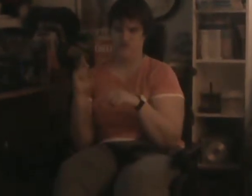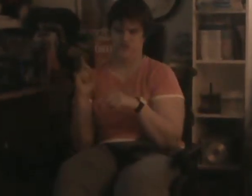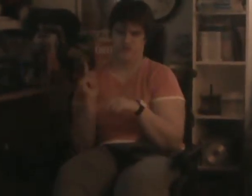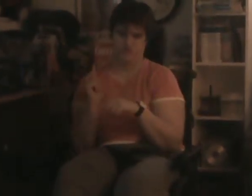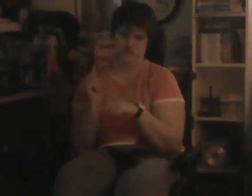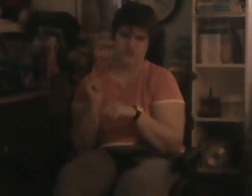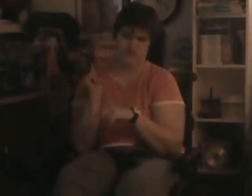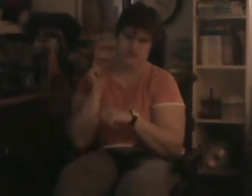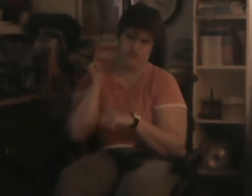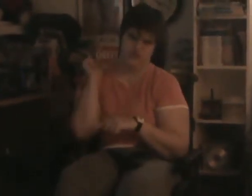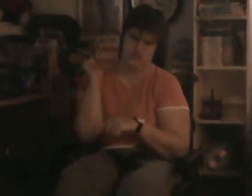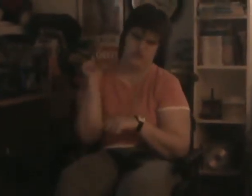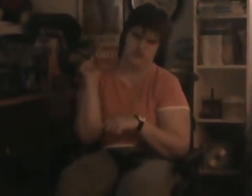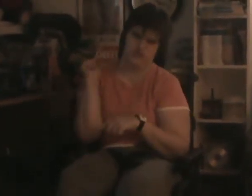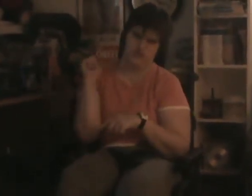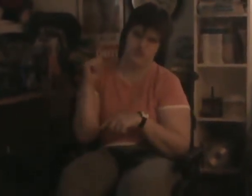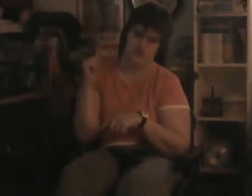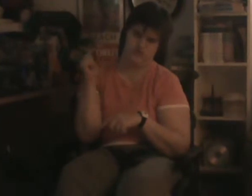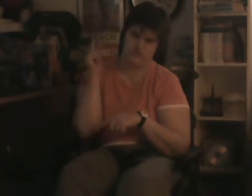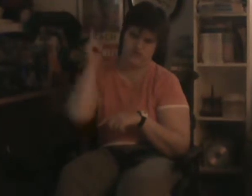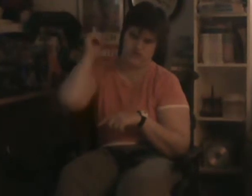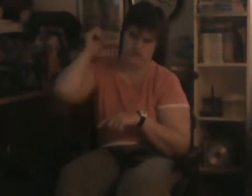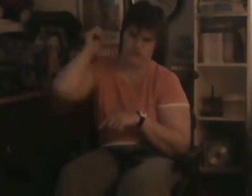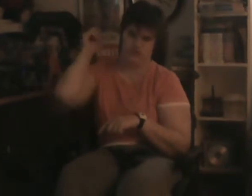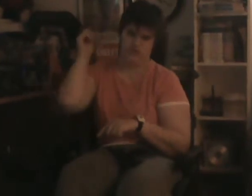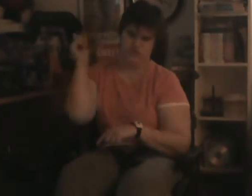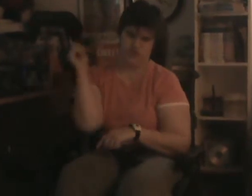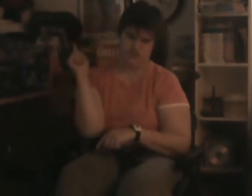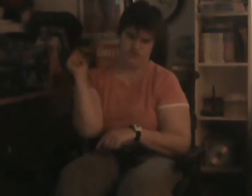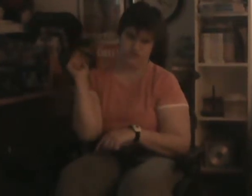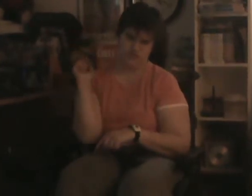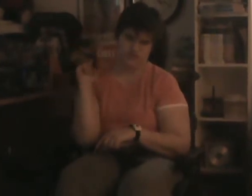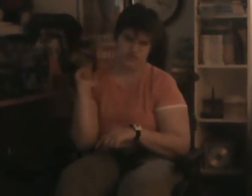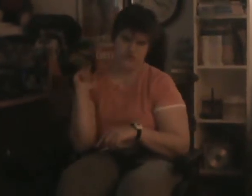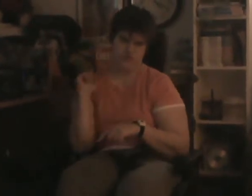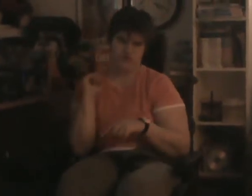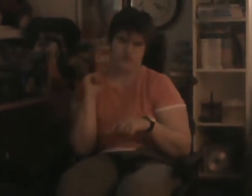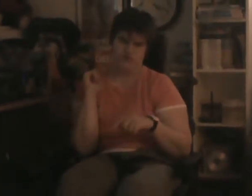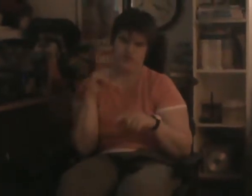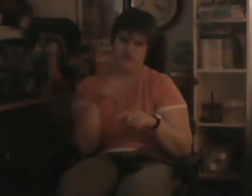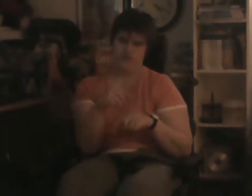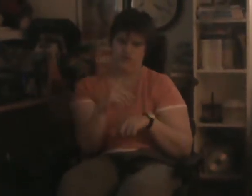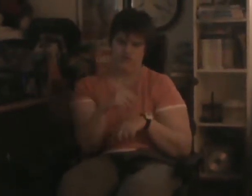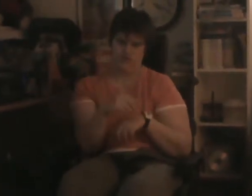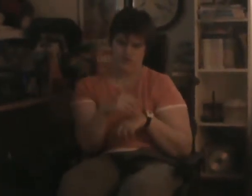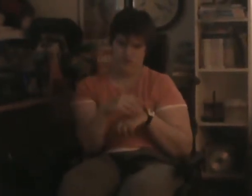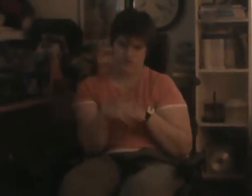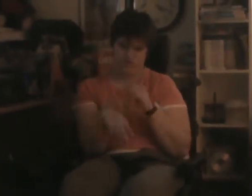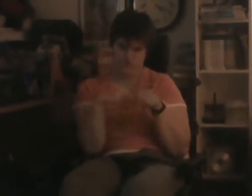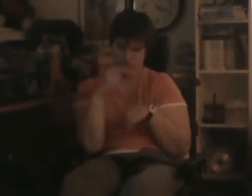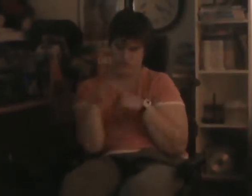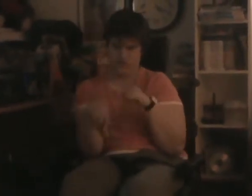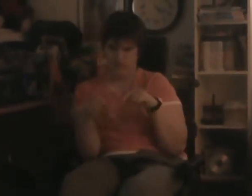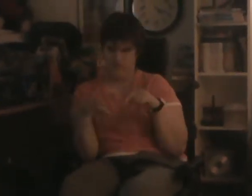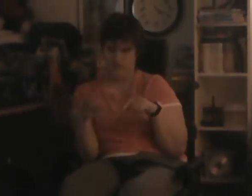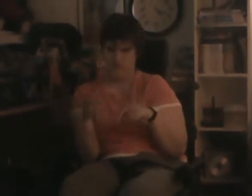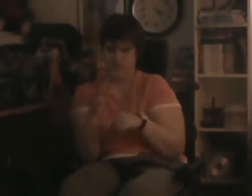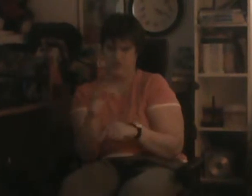A man of my mind. I wanna make your world better than it's